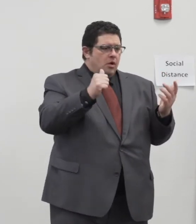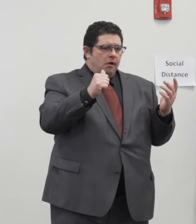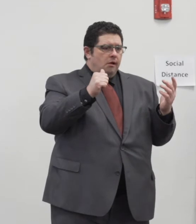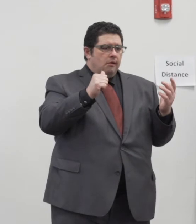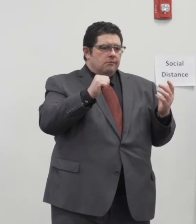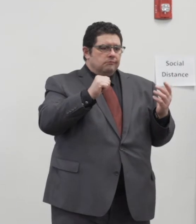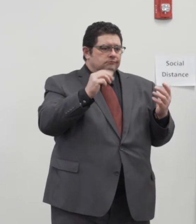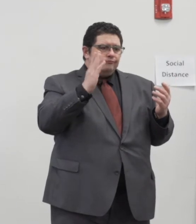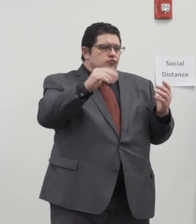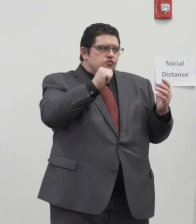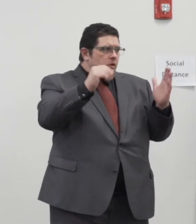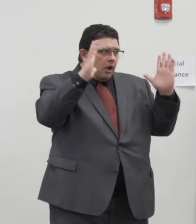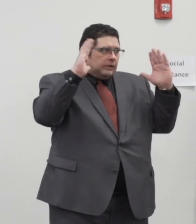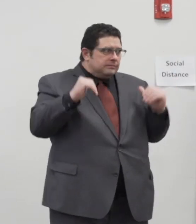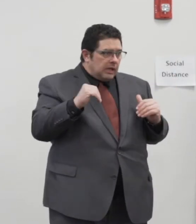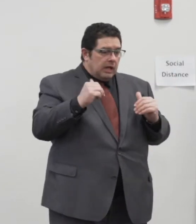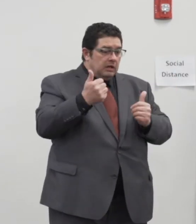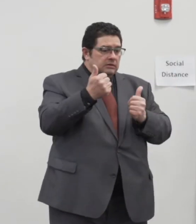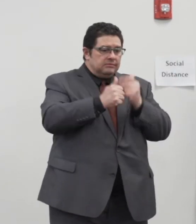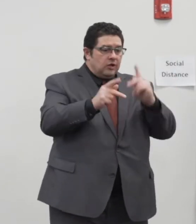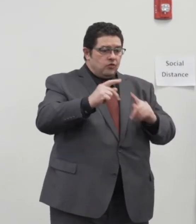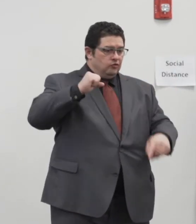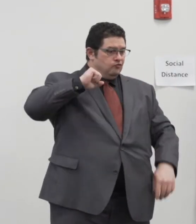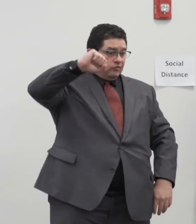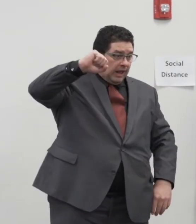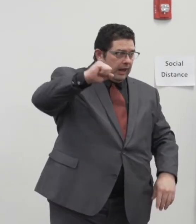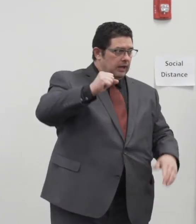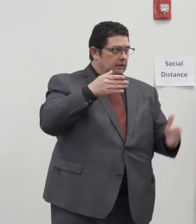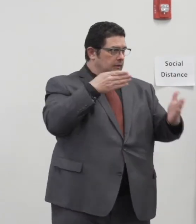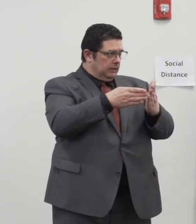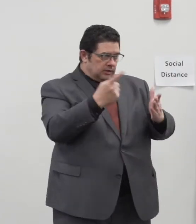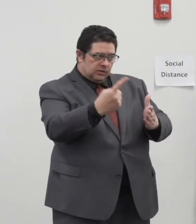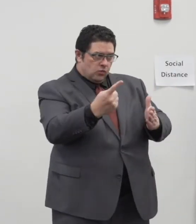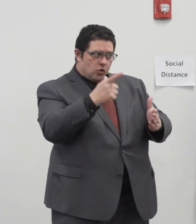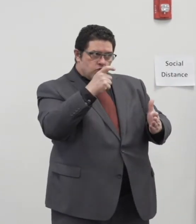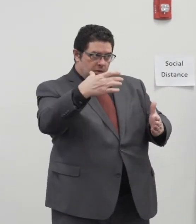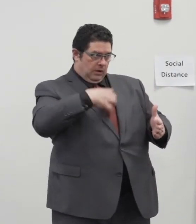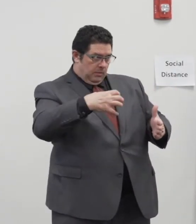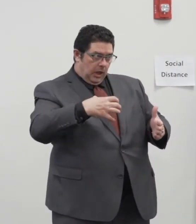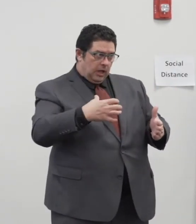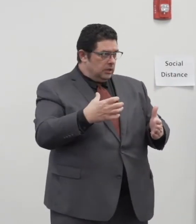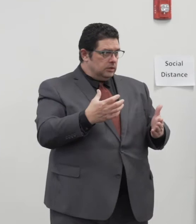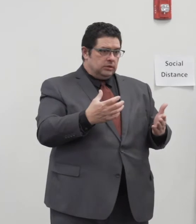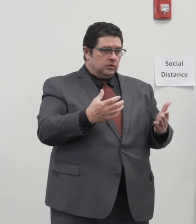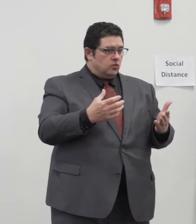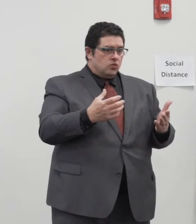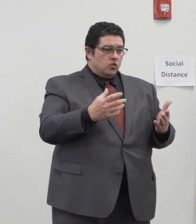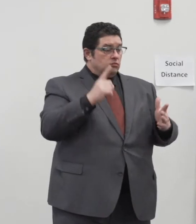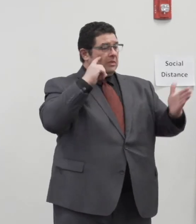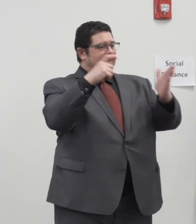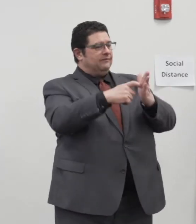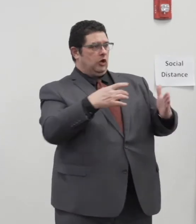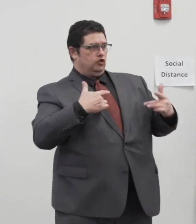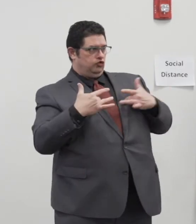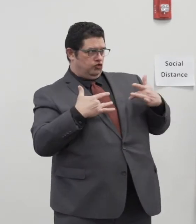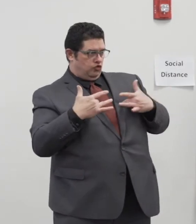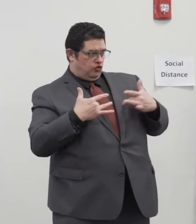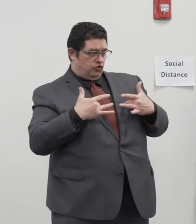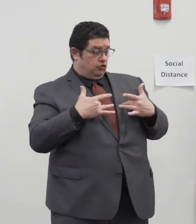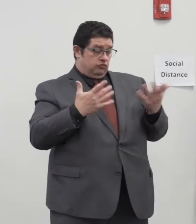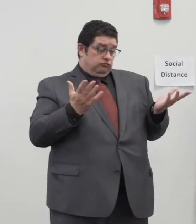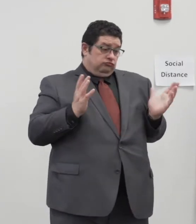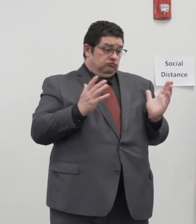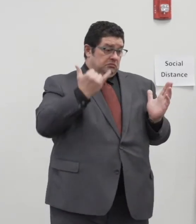anyone to retaliate against someone who made a complaint or identified a concern in good